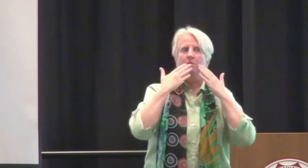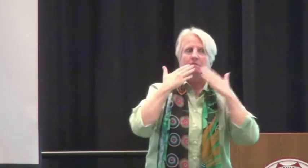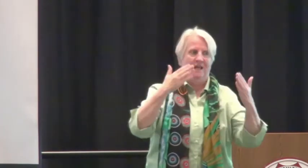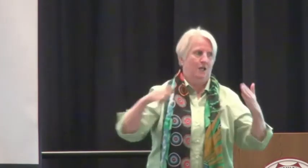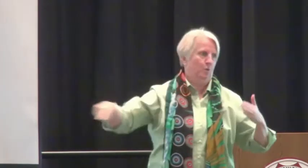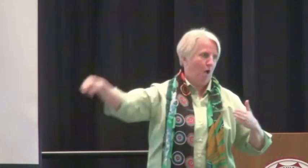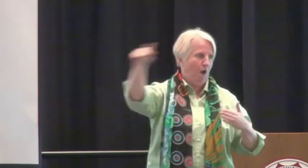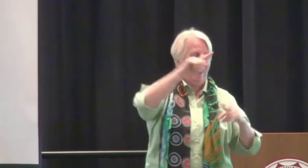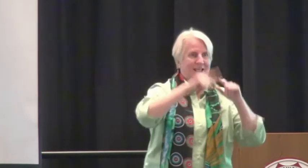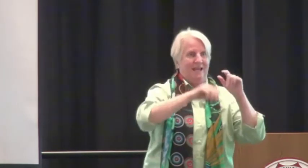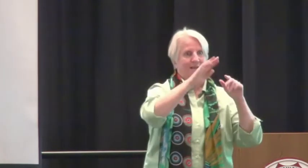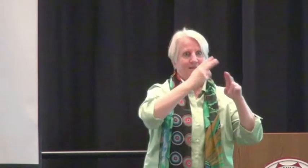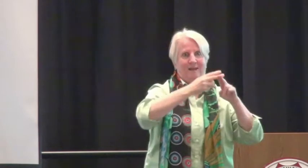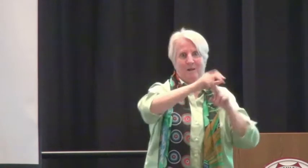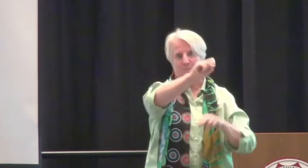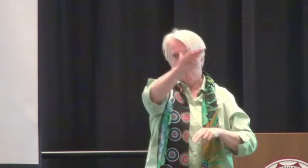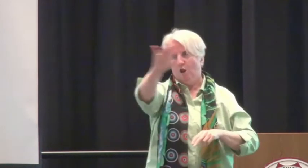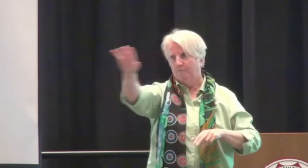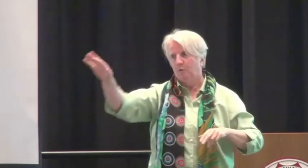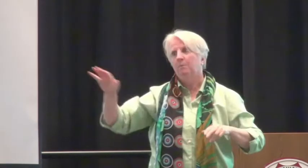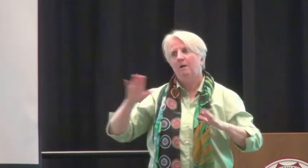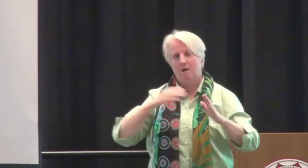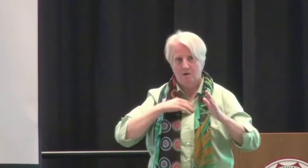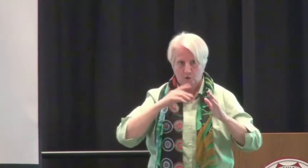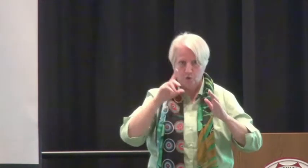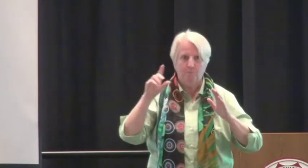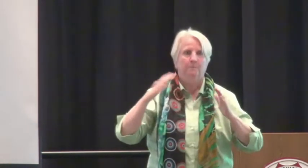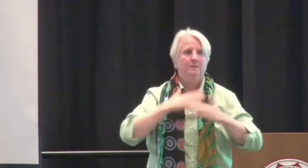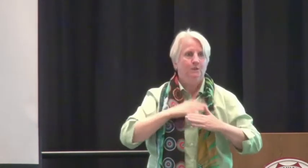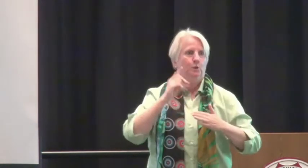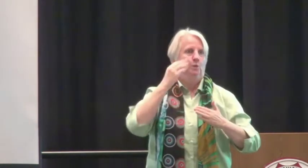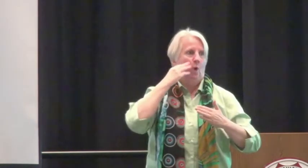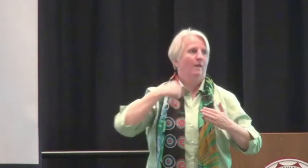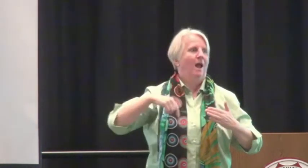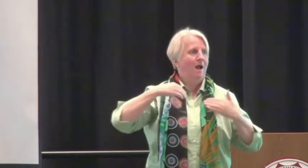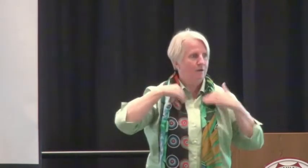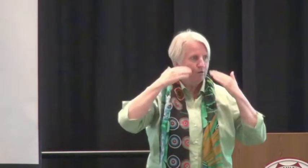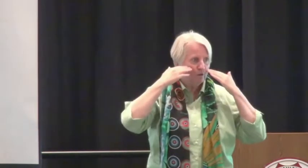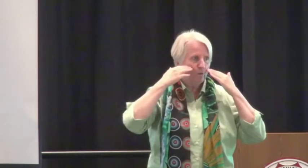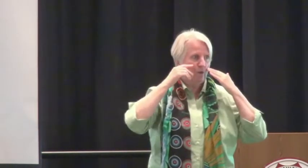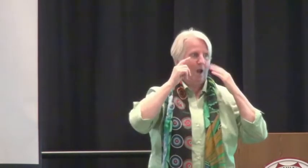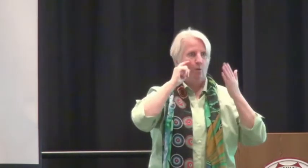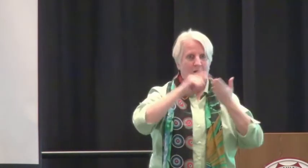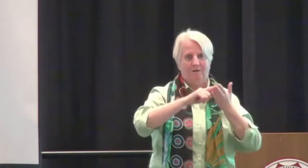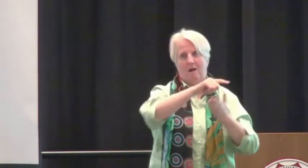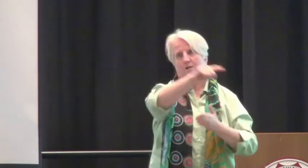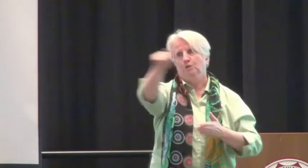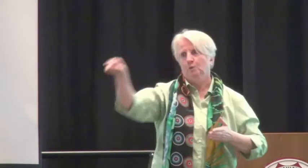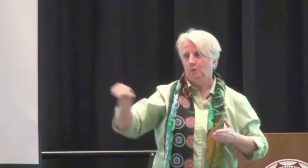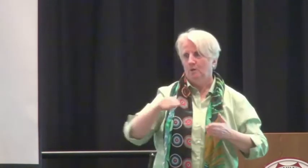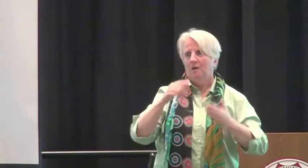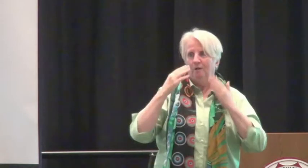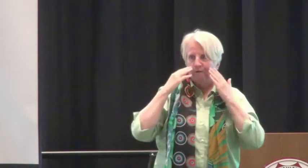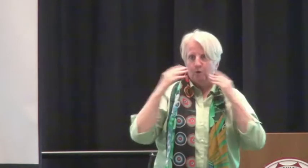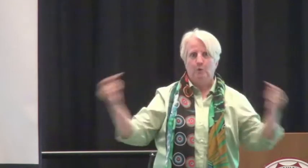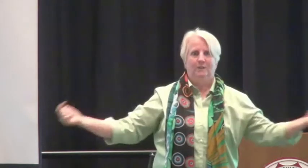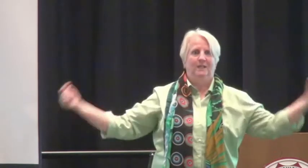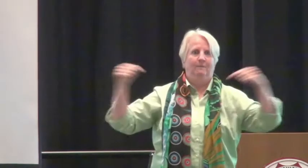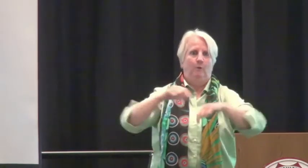Roxanne. So thank you to each and every one of you. I can't name everybody, but please do know that I recognize that you are here